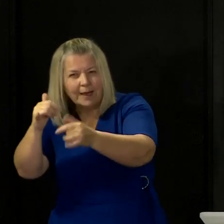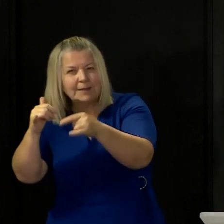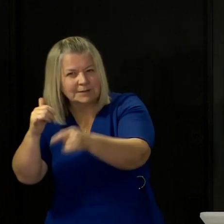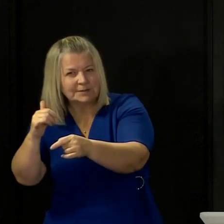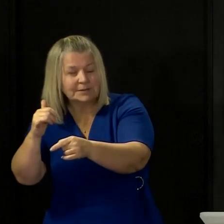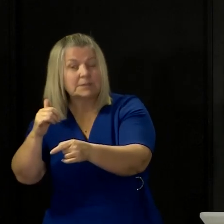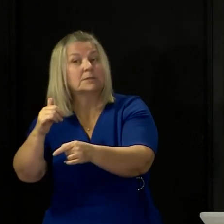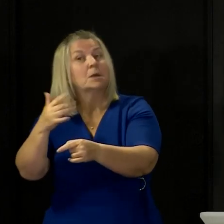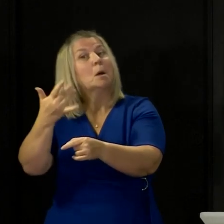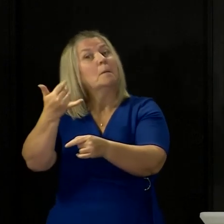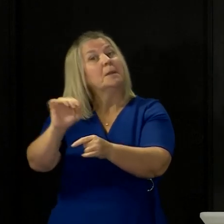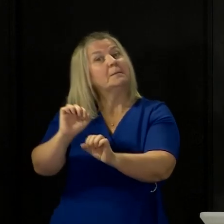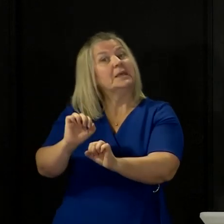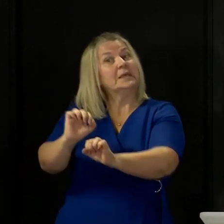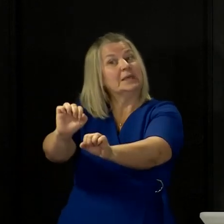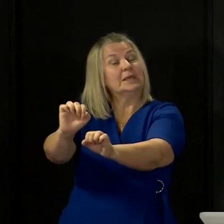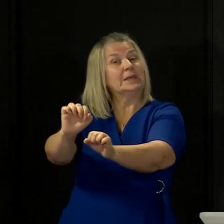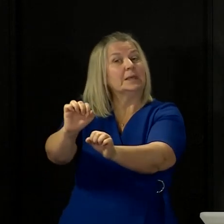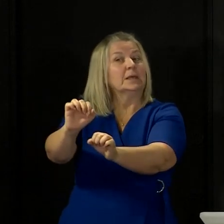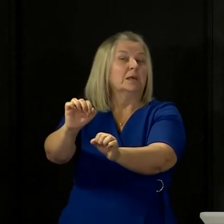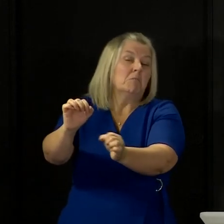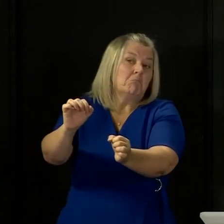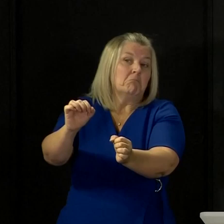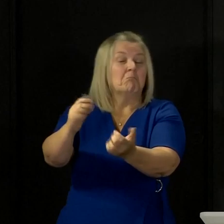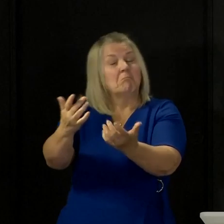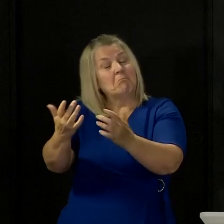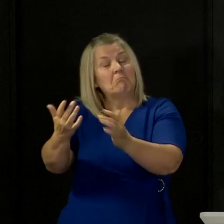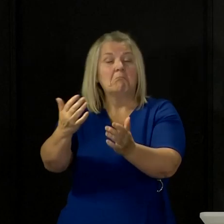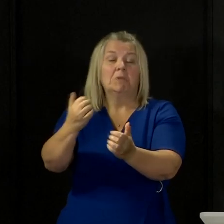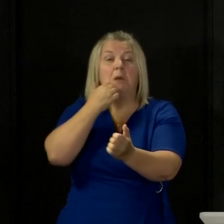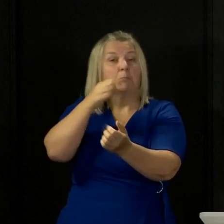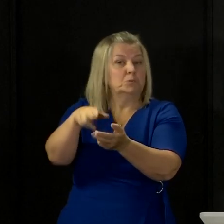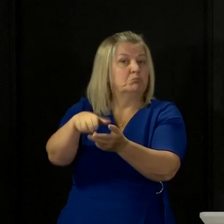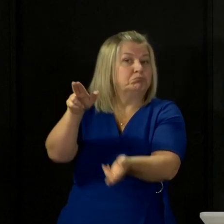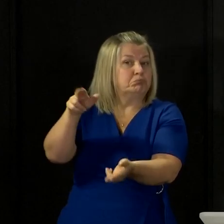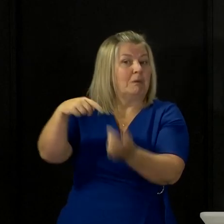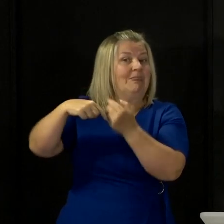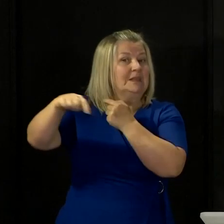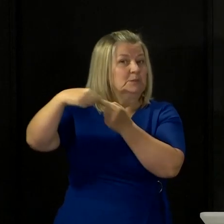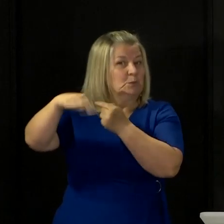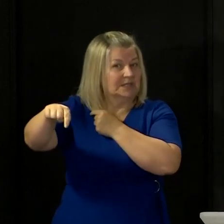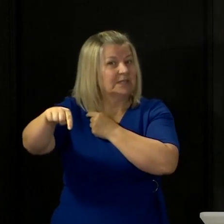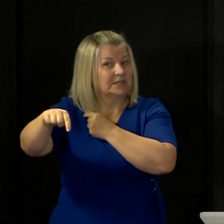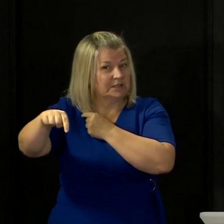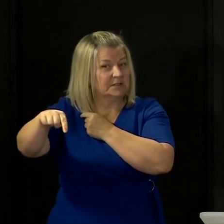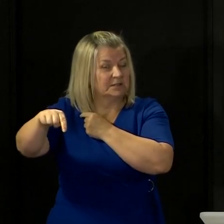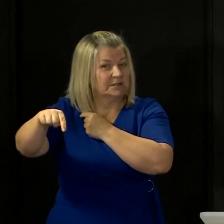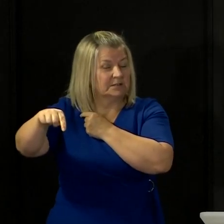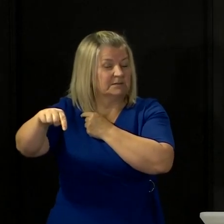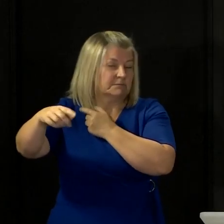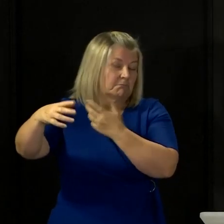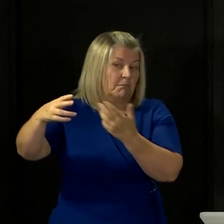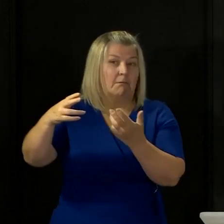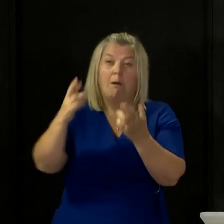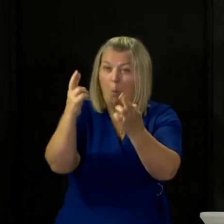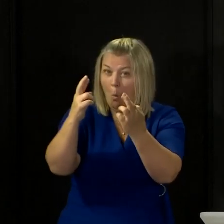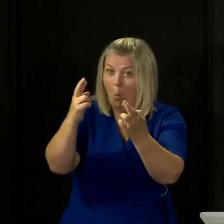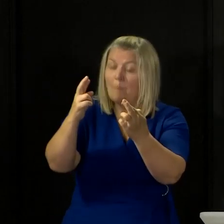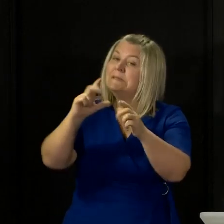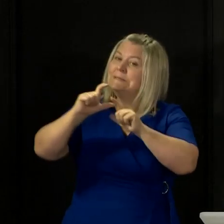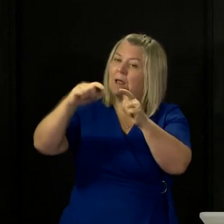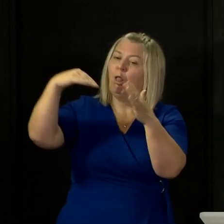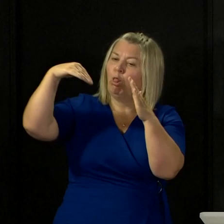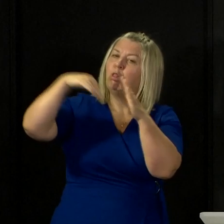positive cases reported now are likely to be a slight underestimate. But nevertheless, it is also likely to show, I hope, that it is still on a